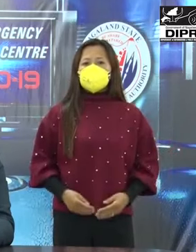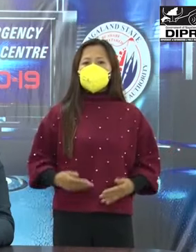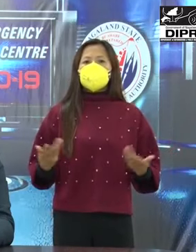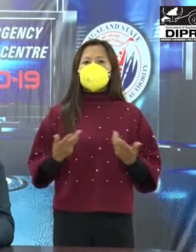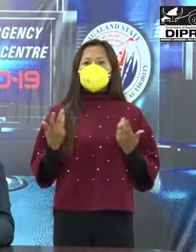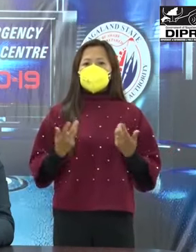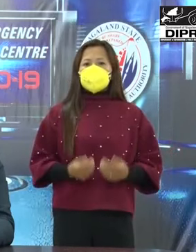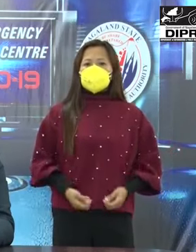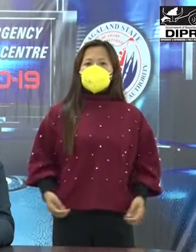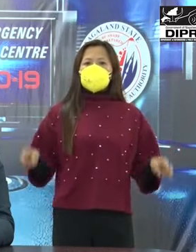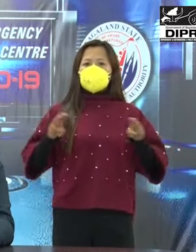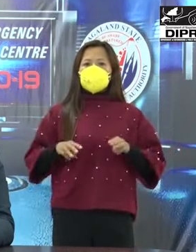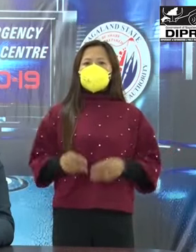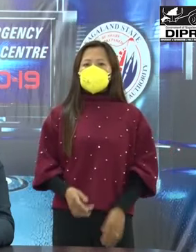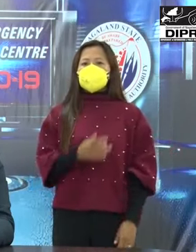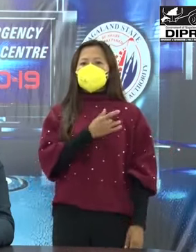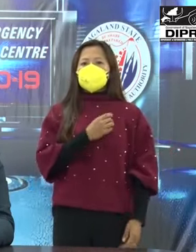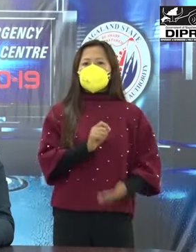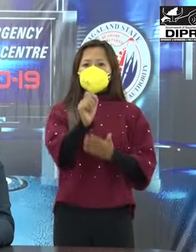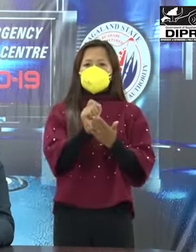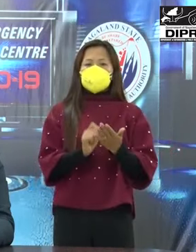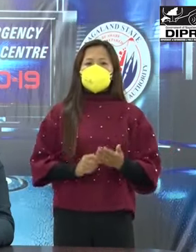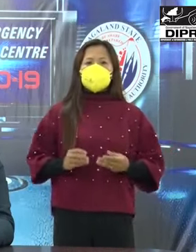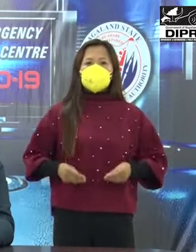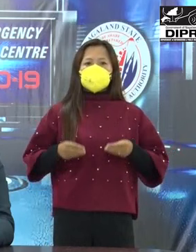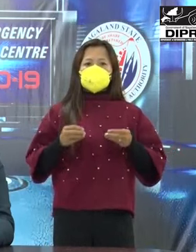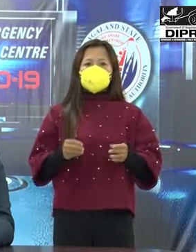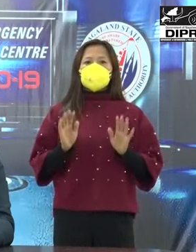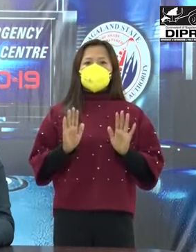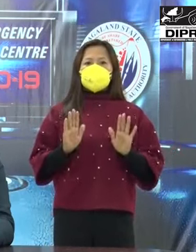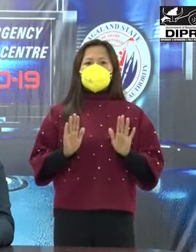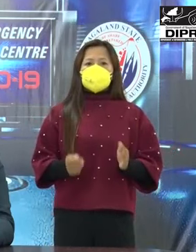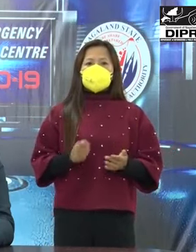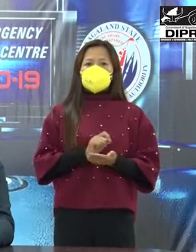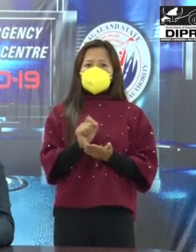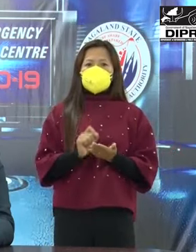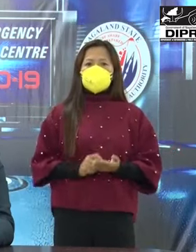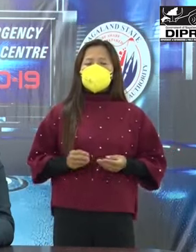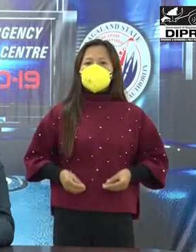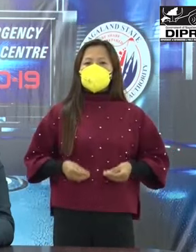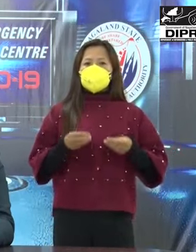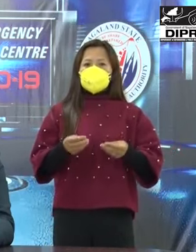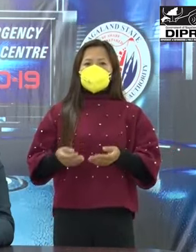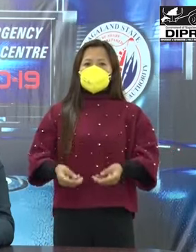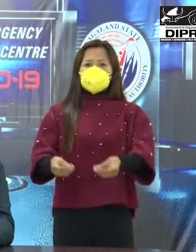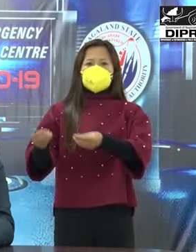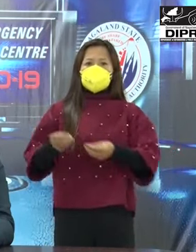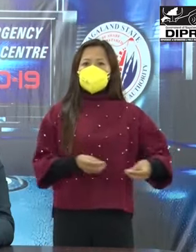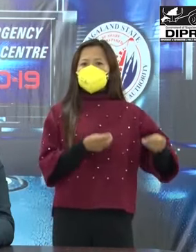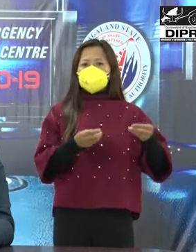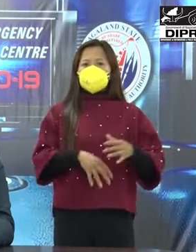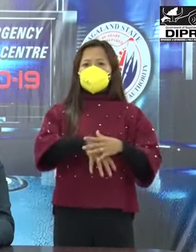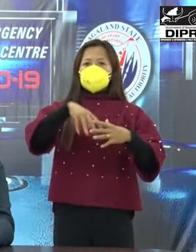all may kindly note that all the activities that have been permitted are to be carried out